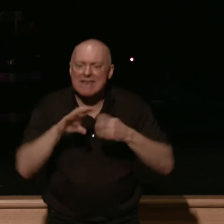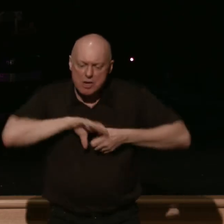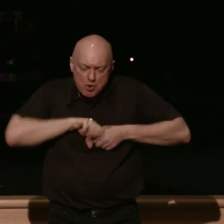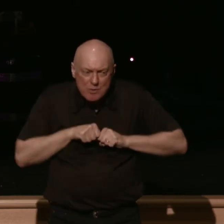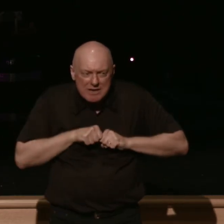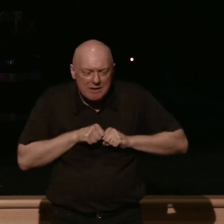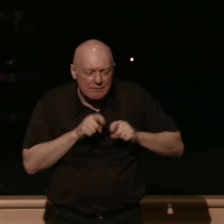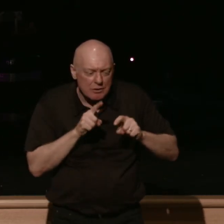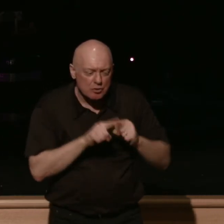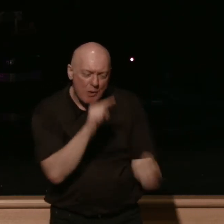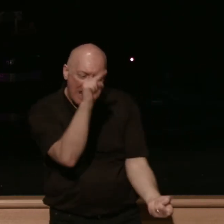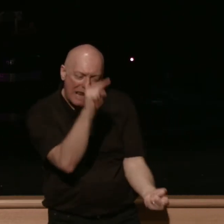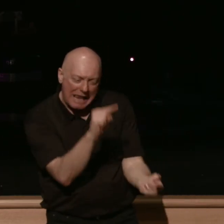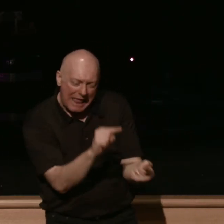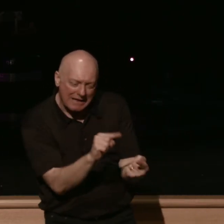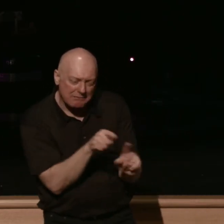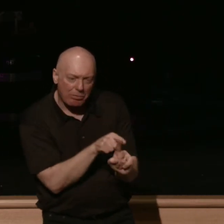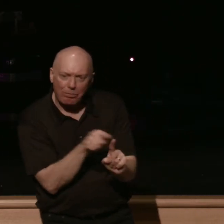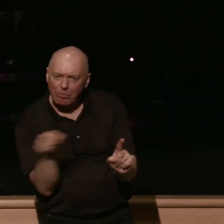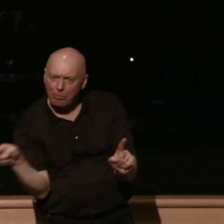their hearts from compromise and disobedience